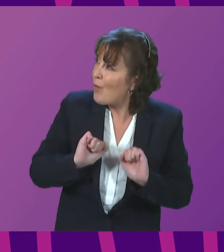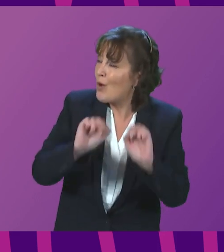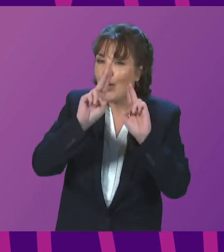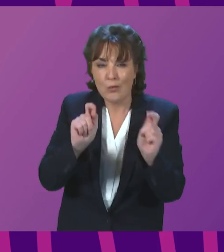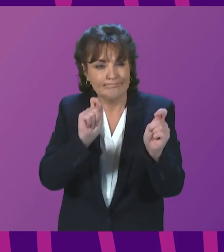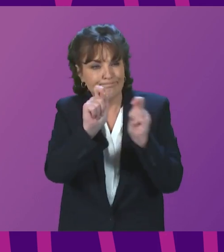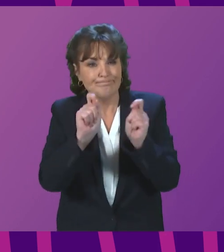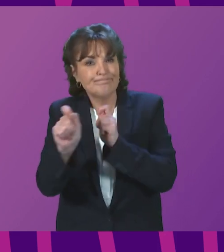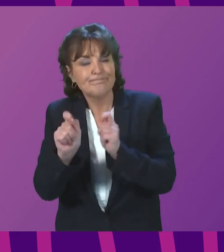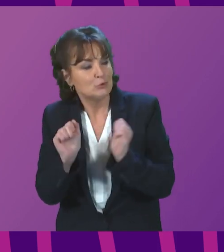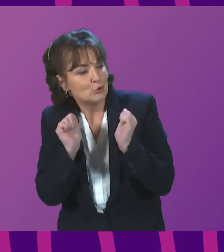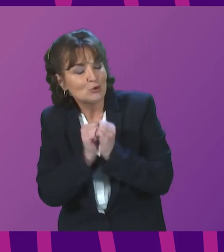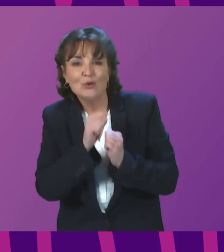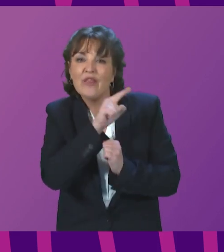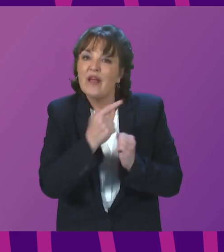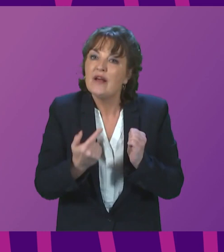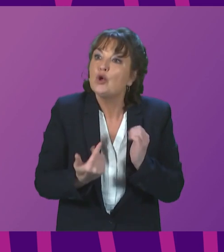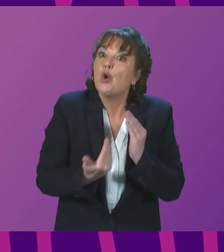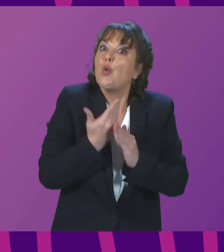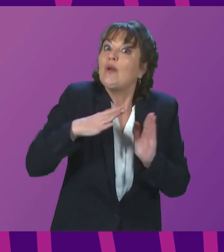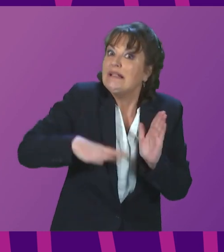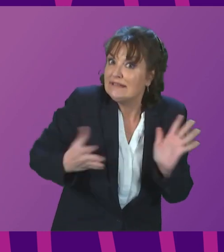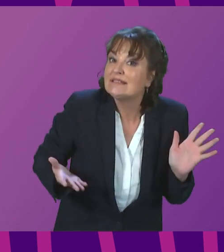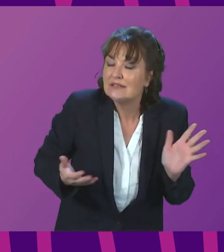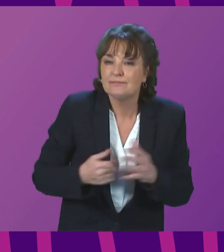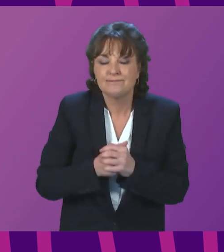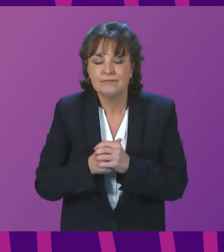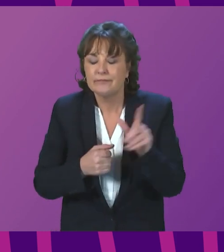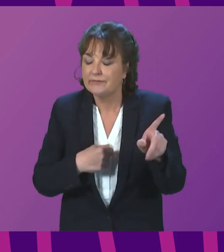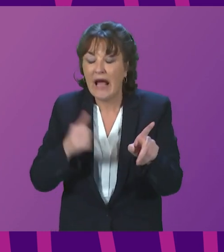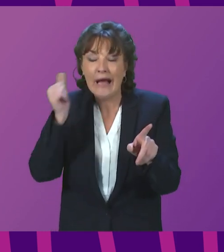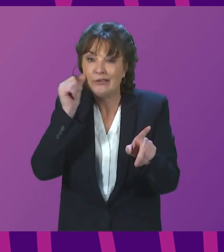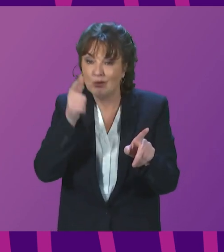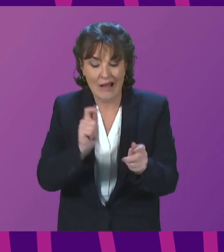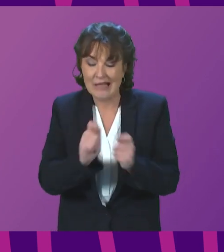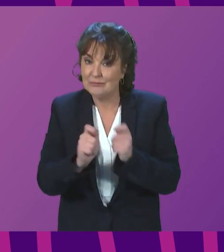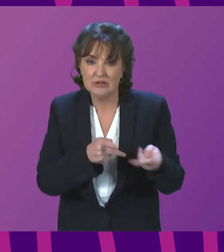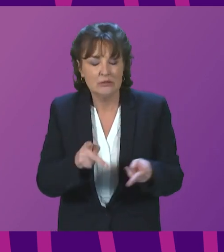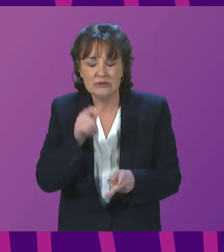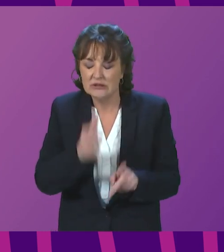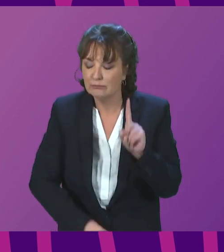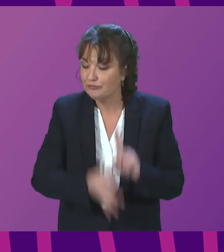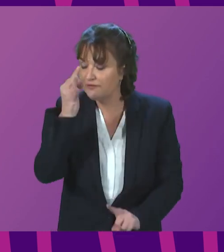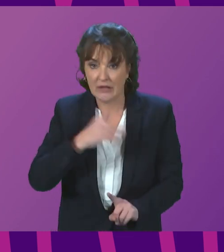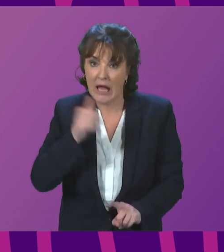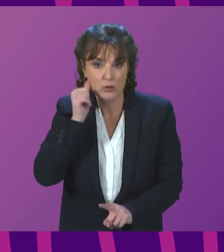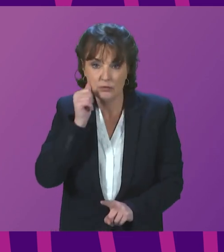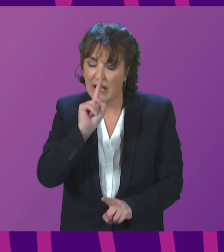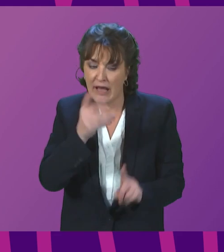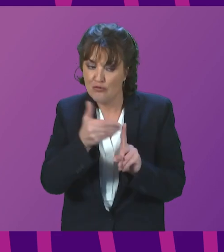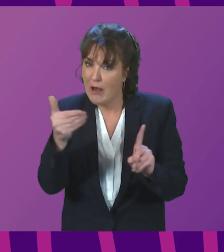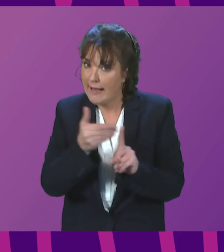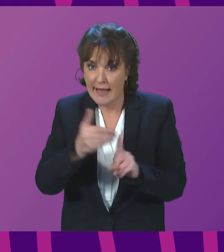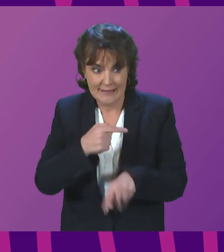for them and for their needs. As I said a moment ago, I know that the adaptation system requires improvement and I recognise the particular need